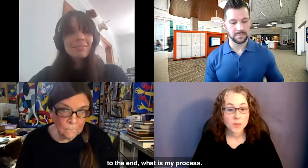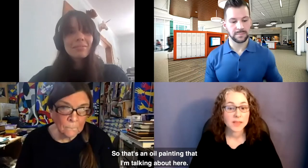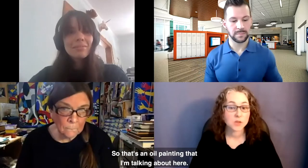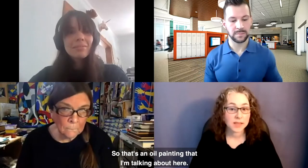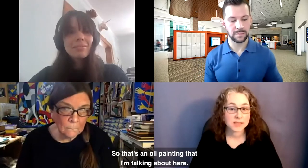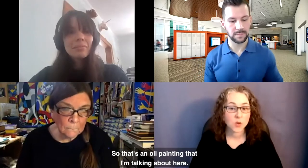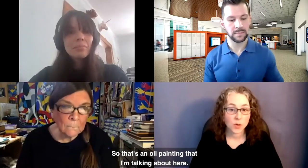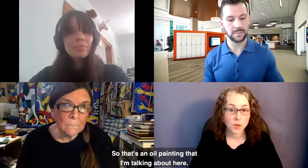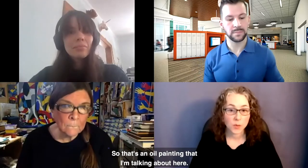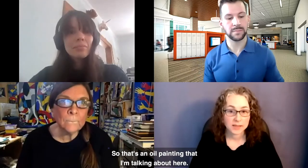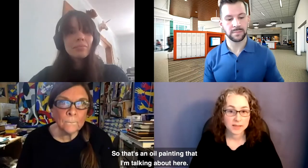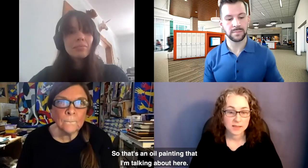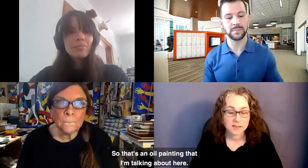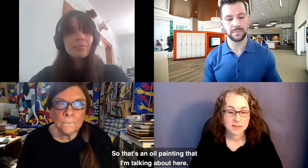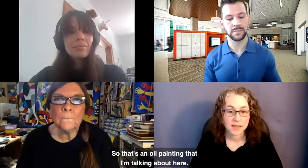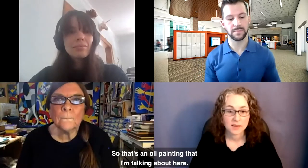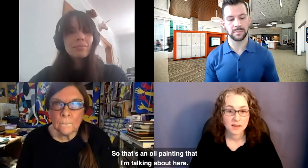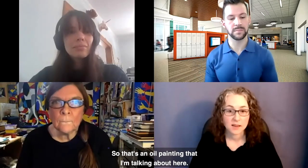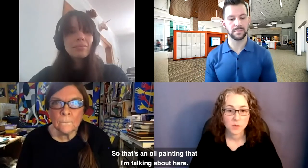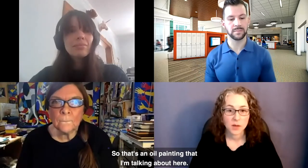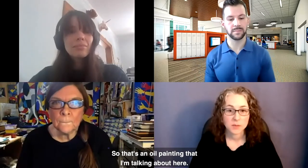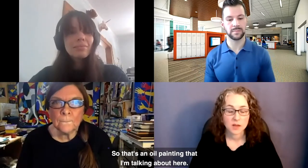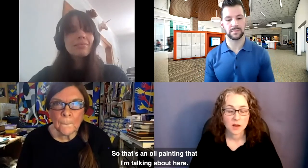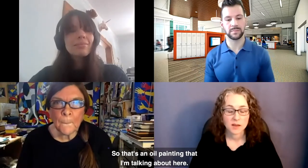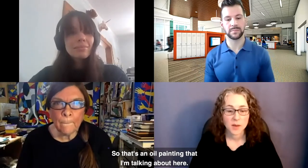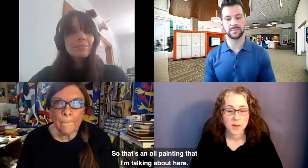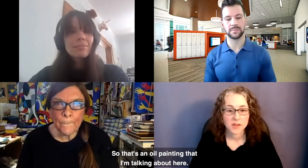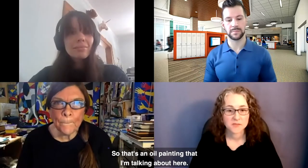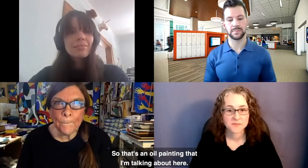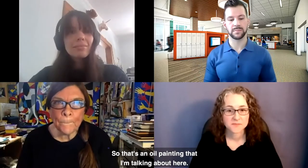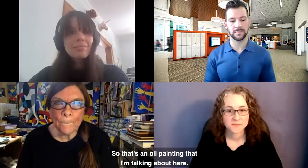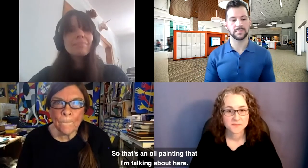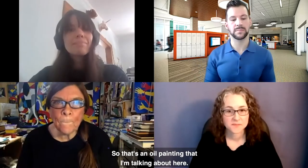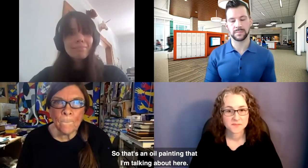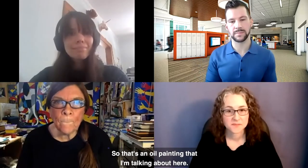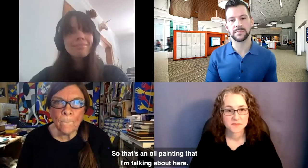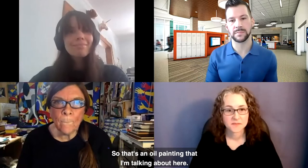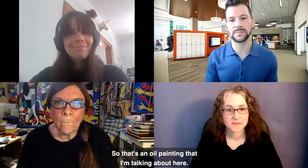So that's an oil painting that I'm talking about here.